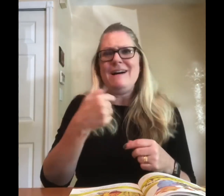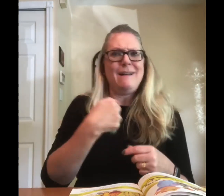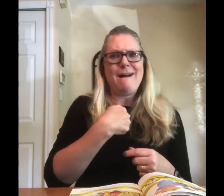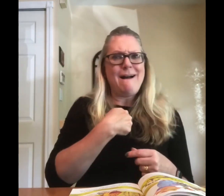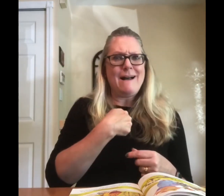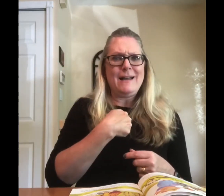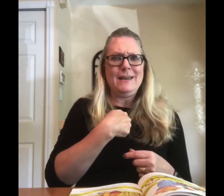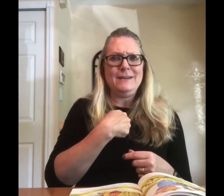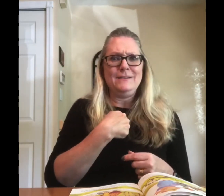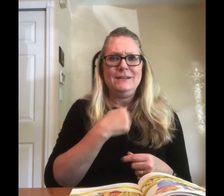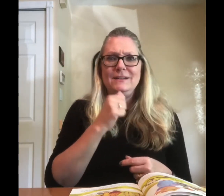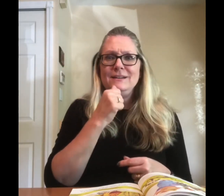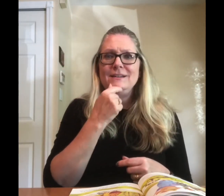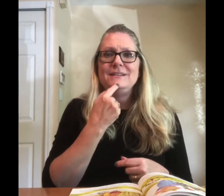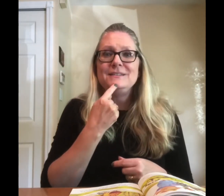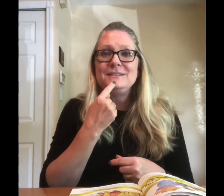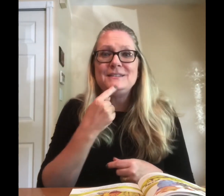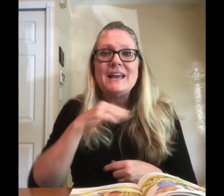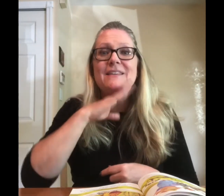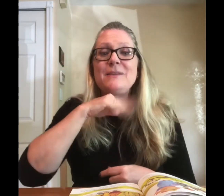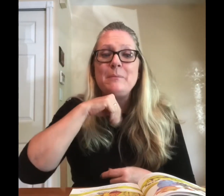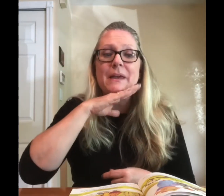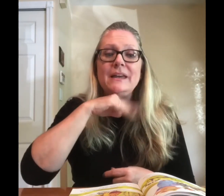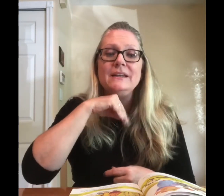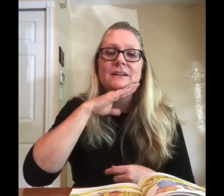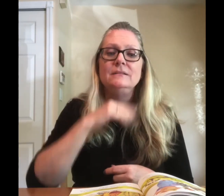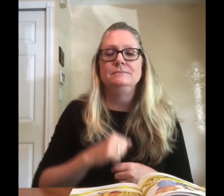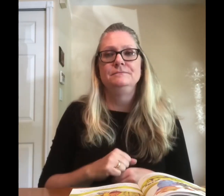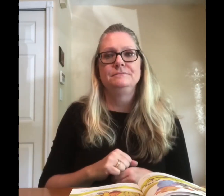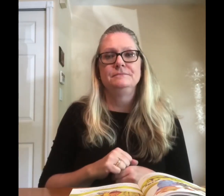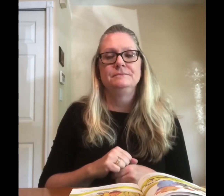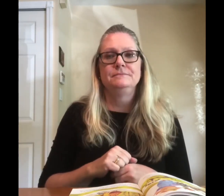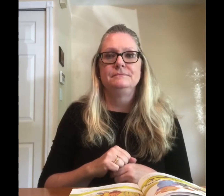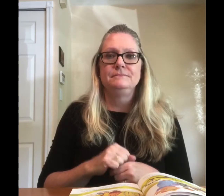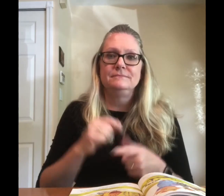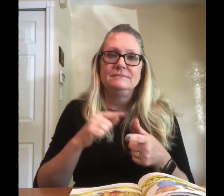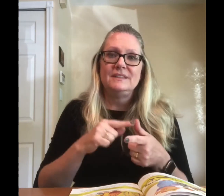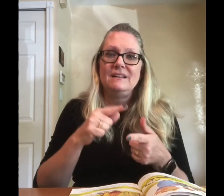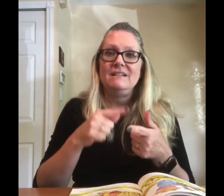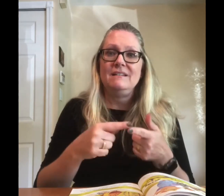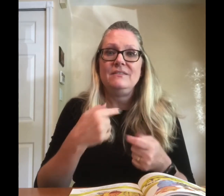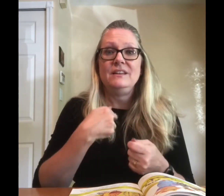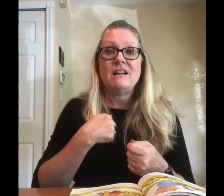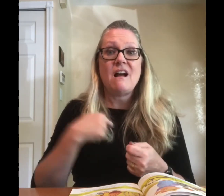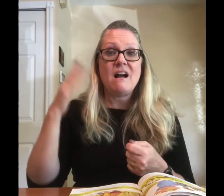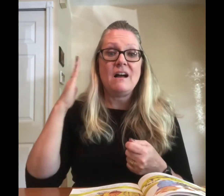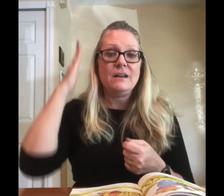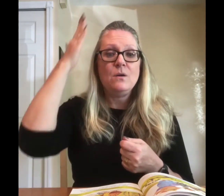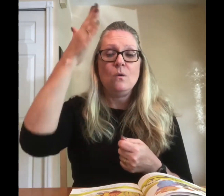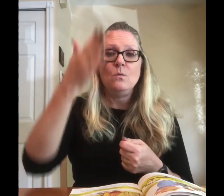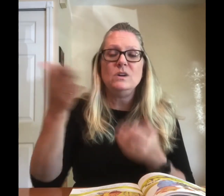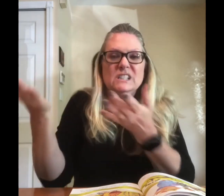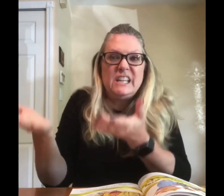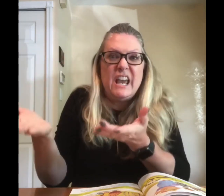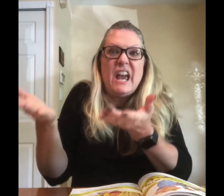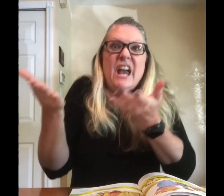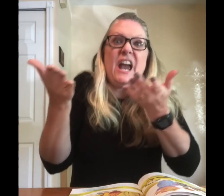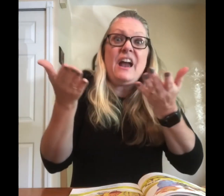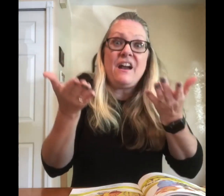I said the pig. then I will carry